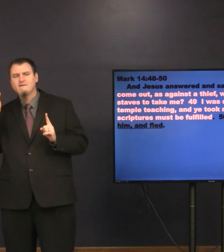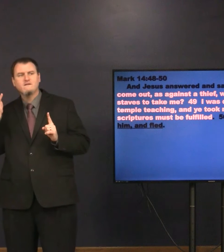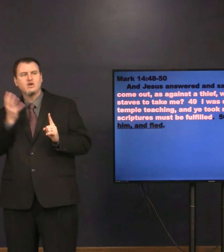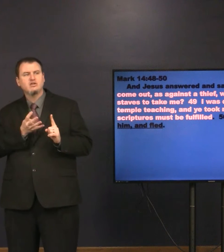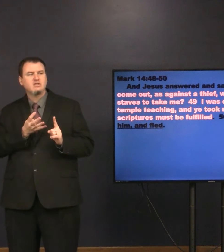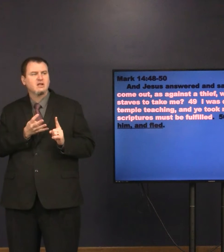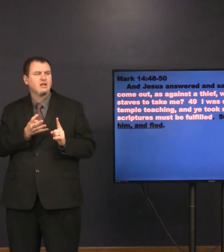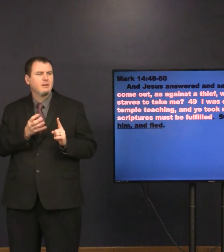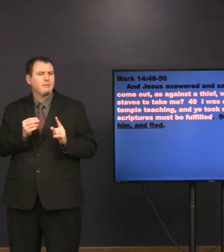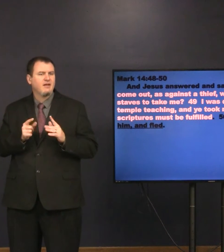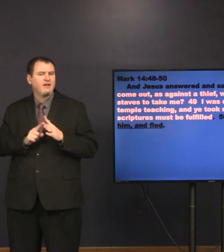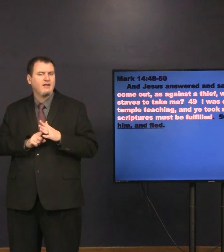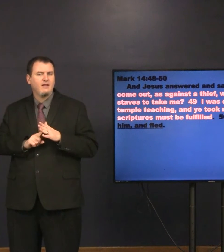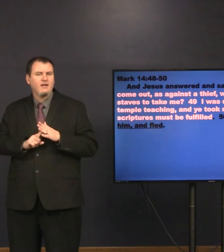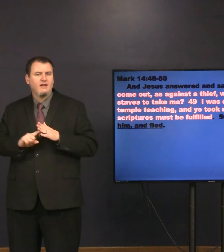forsook him in a plan.